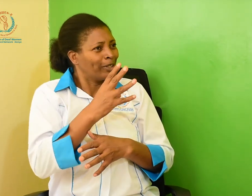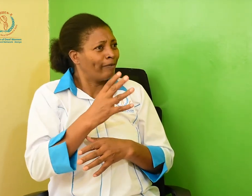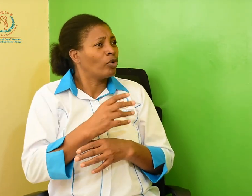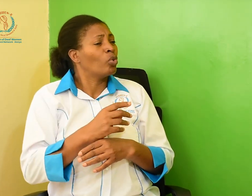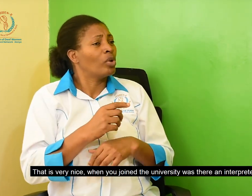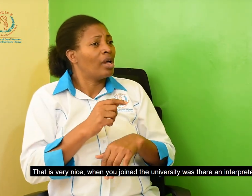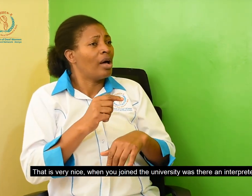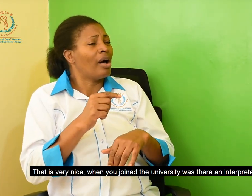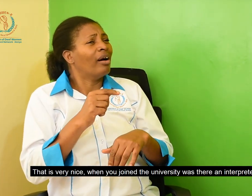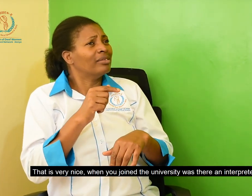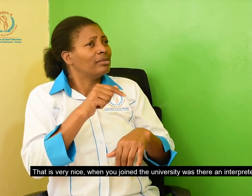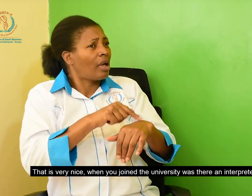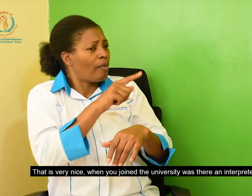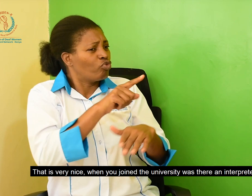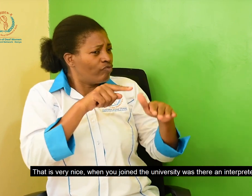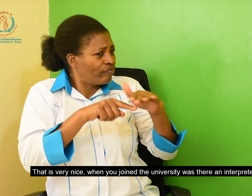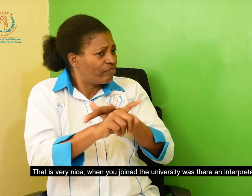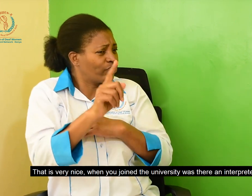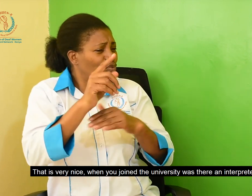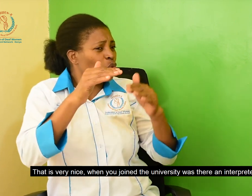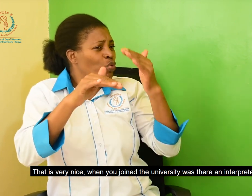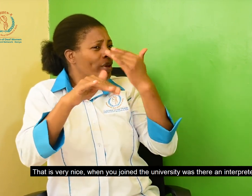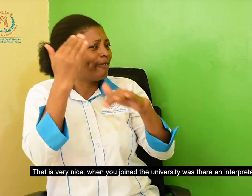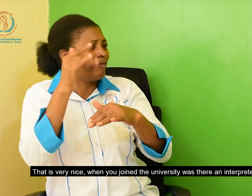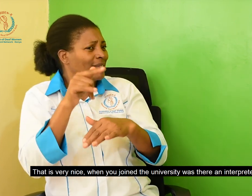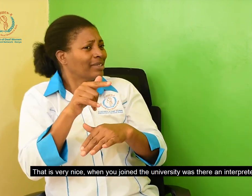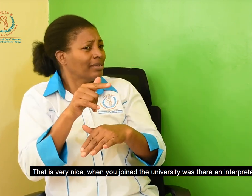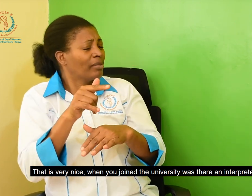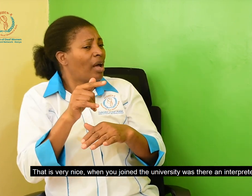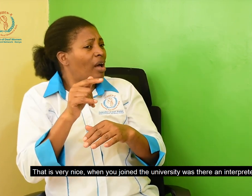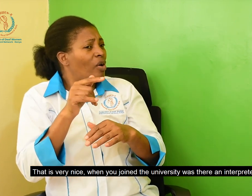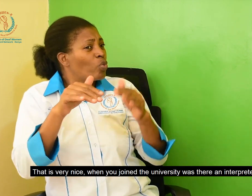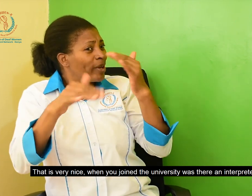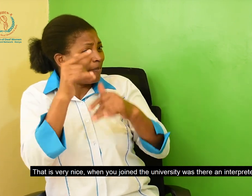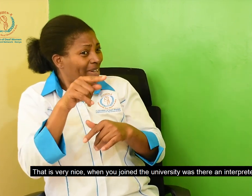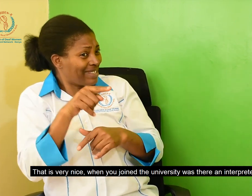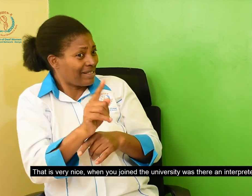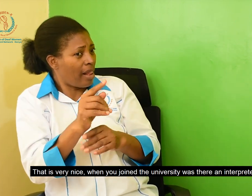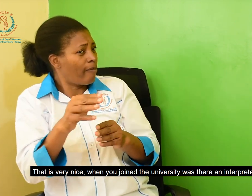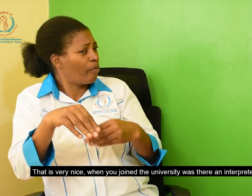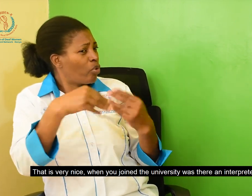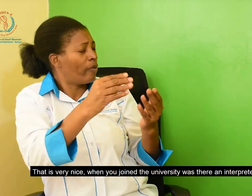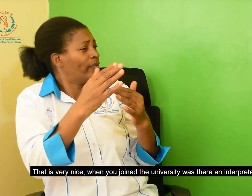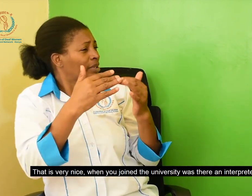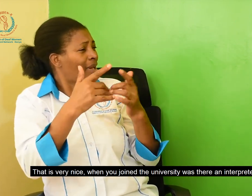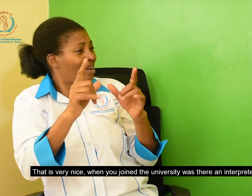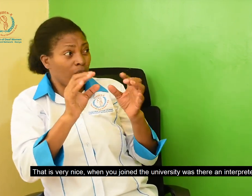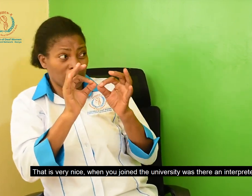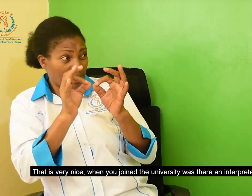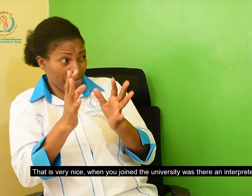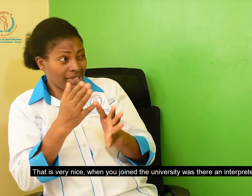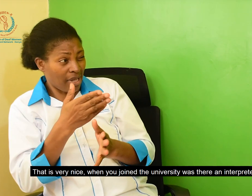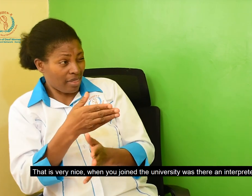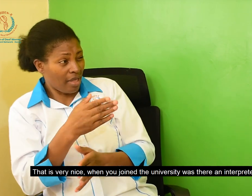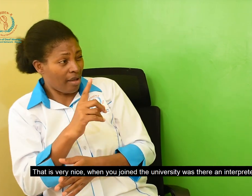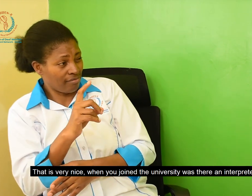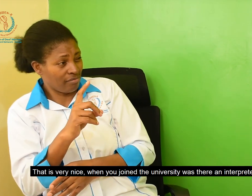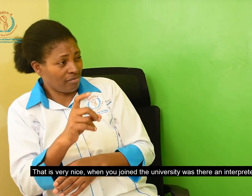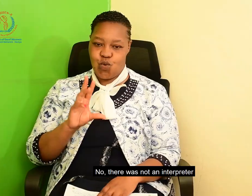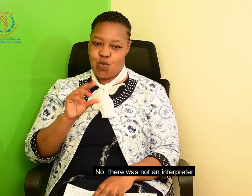It is very nice and so encouraging. When you joined the university, was